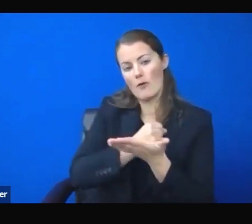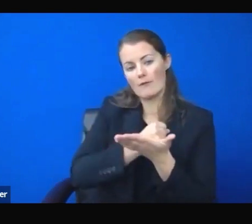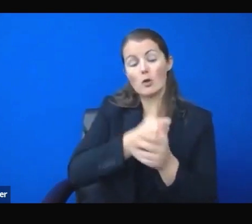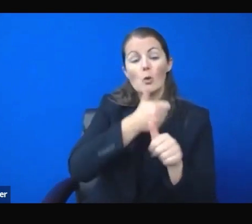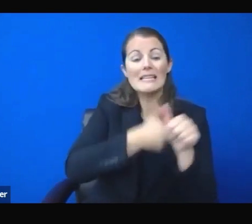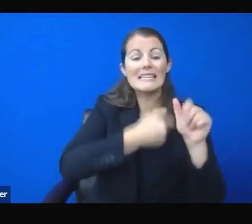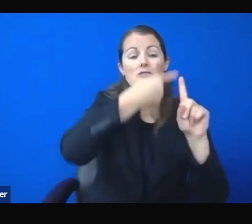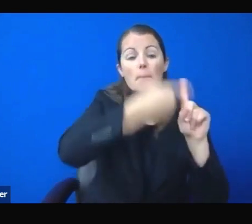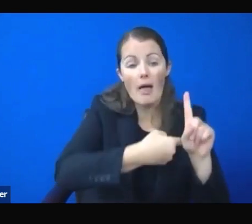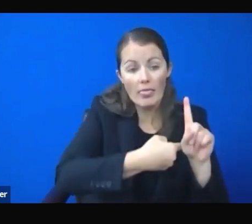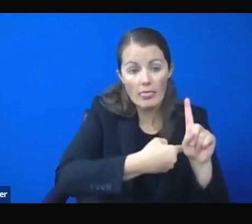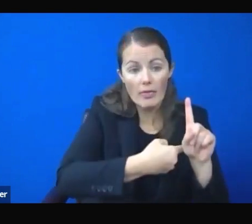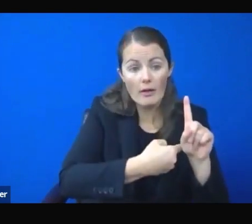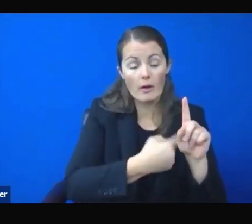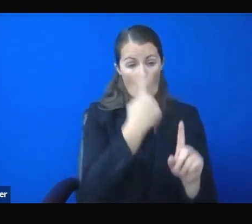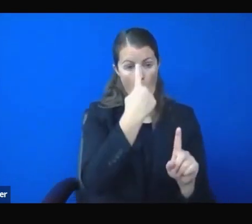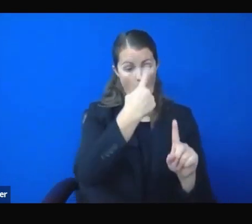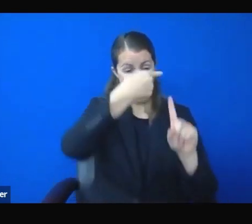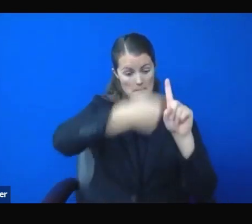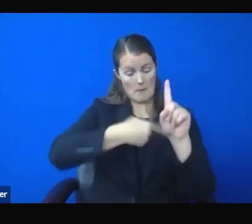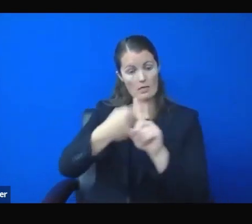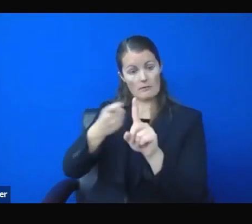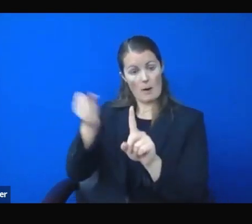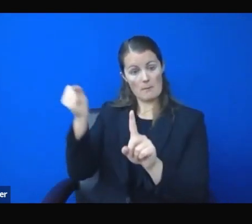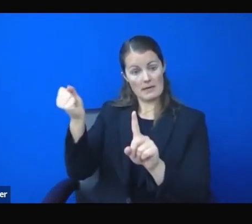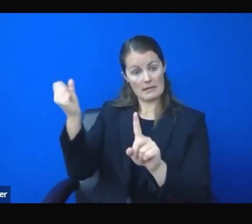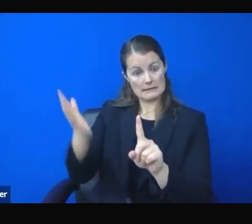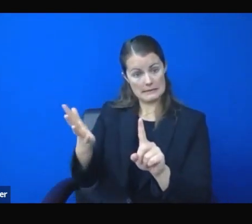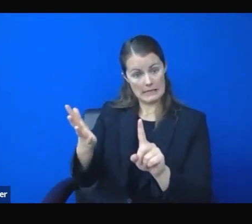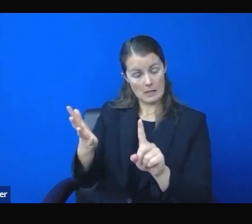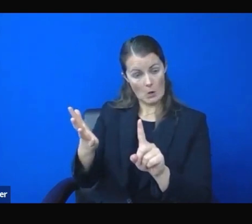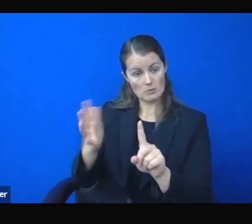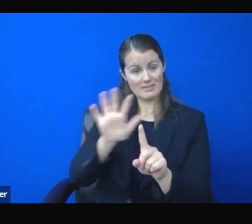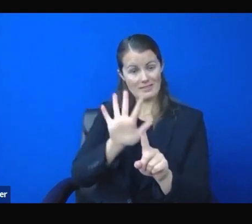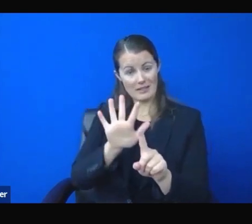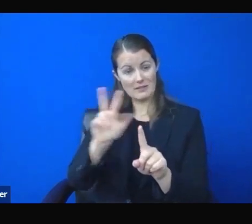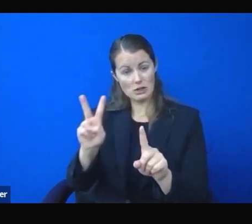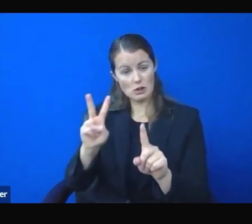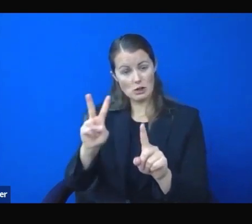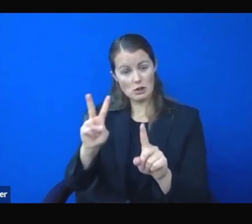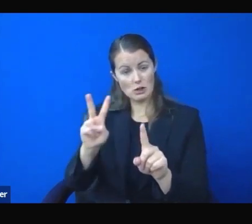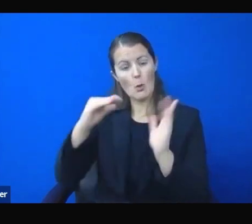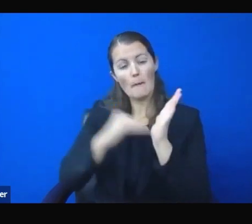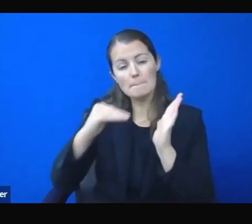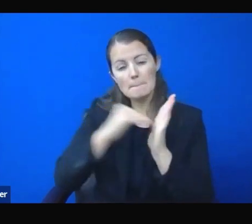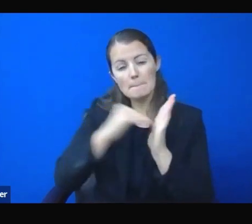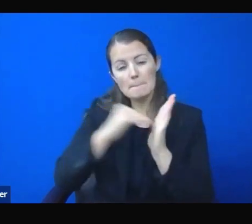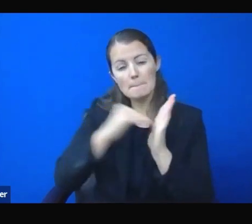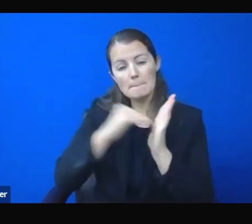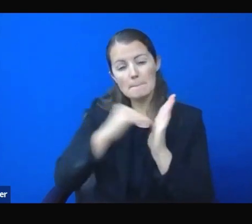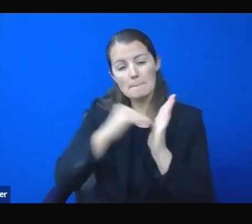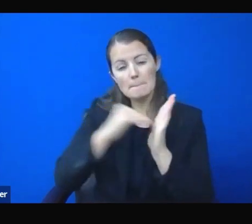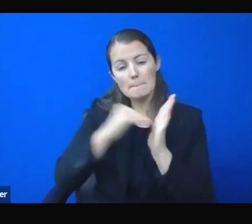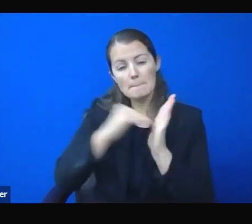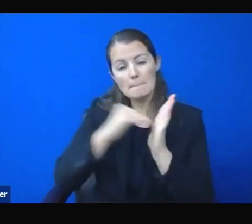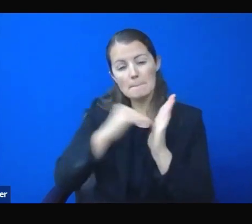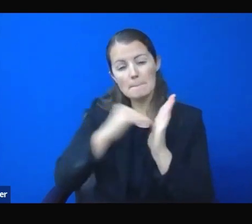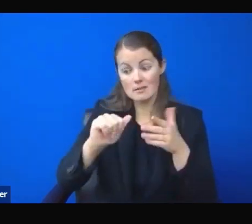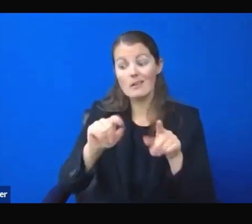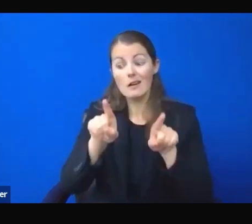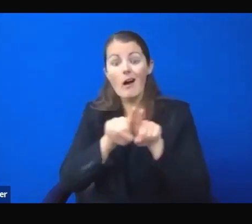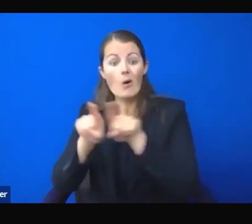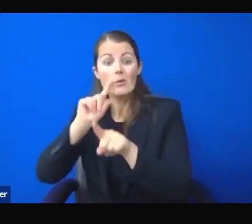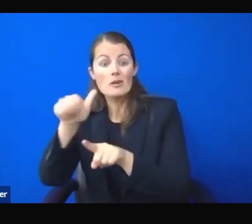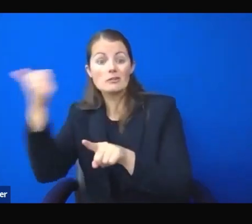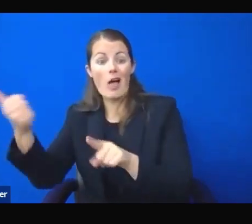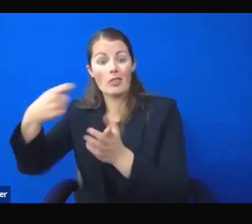a month in tax revenue. That doesn't include room taxes, live entertainment taxes, and more. And when I say revenue,